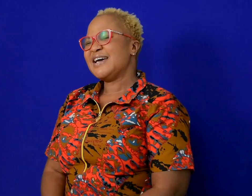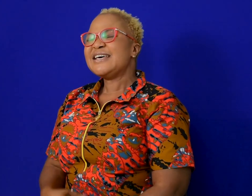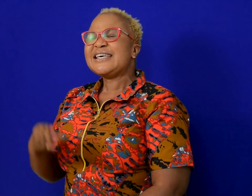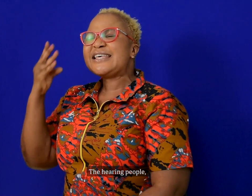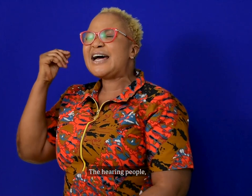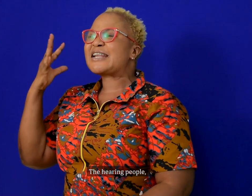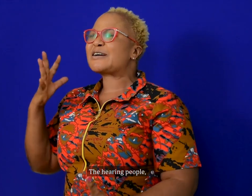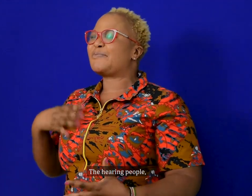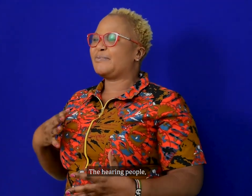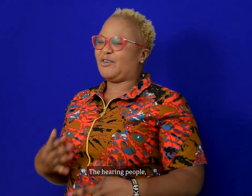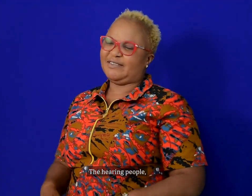The hearing people,